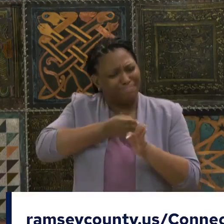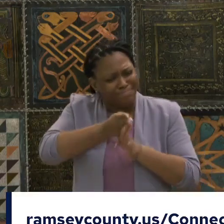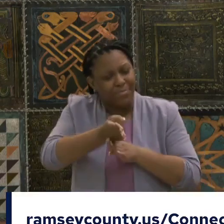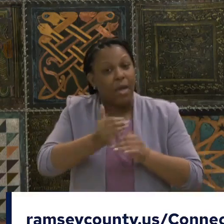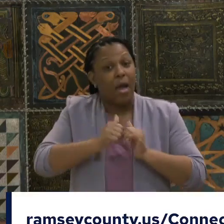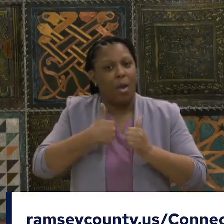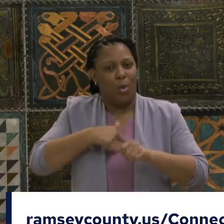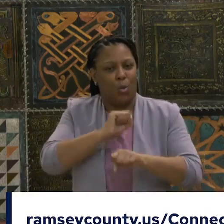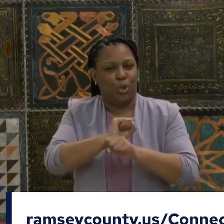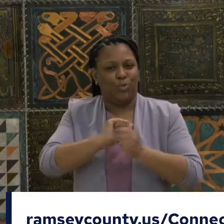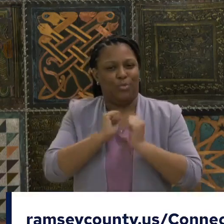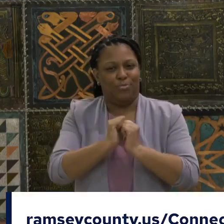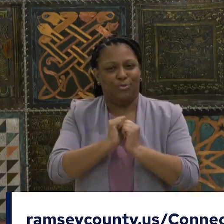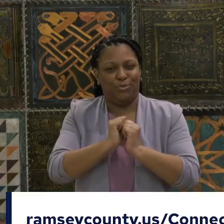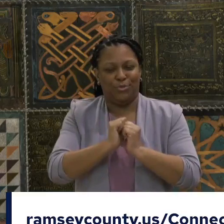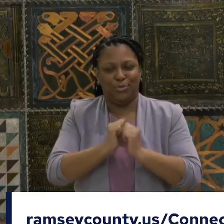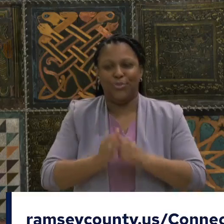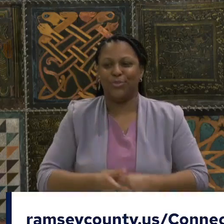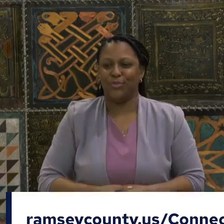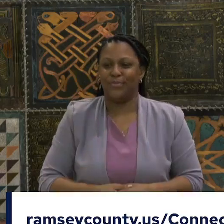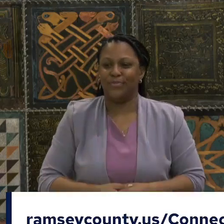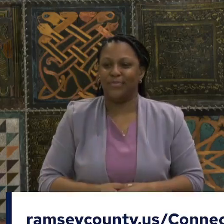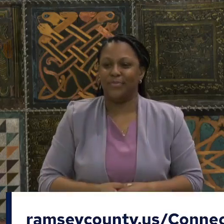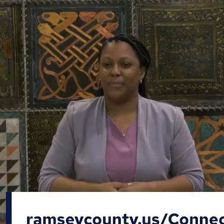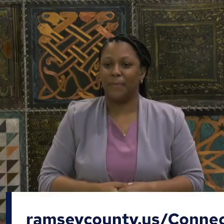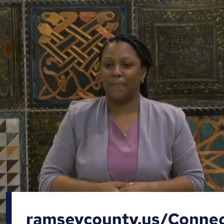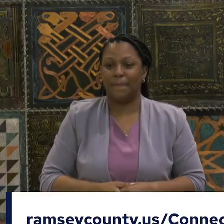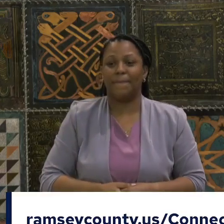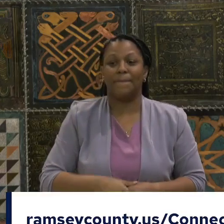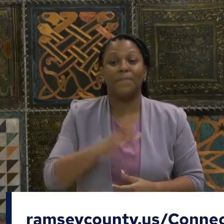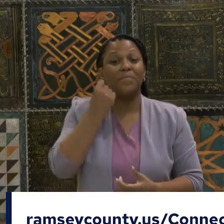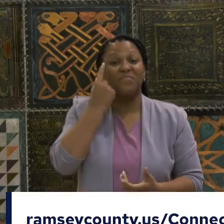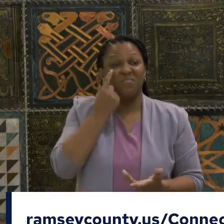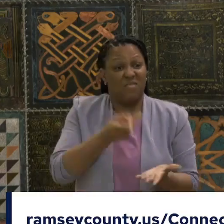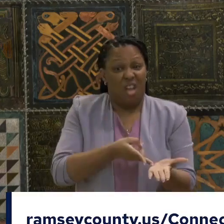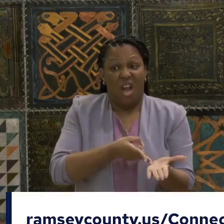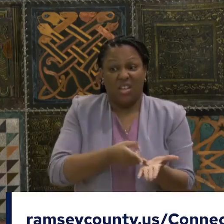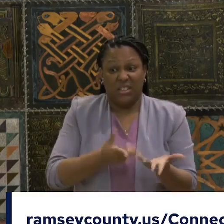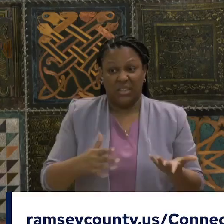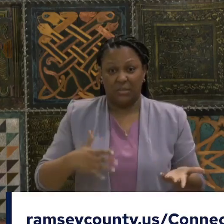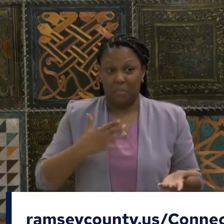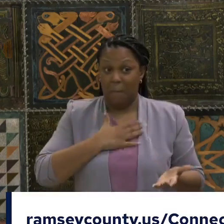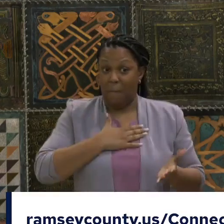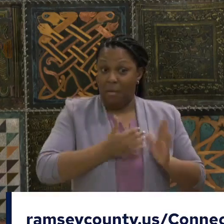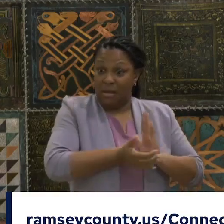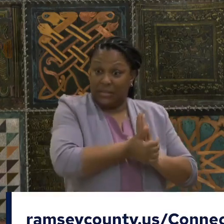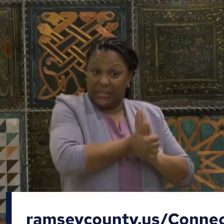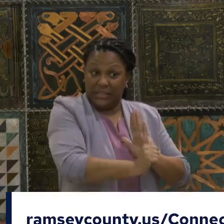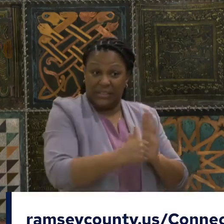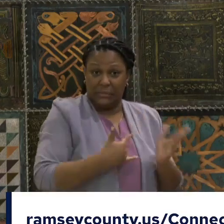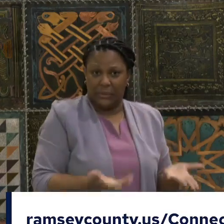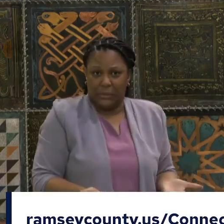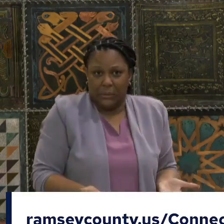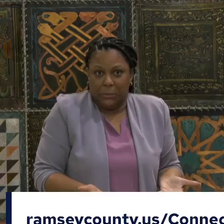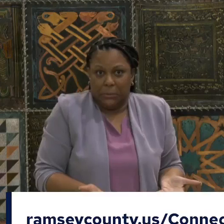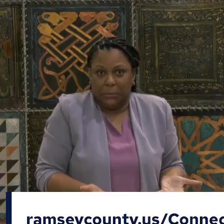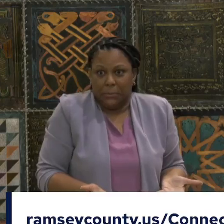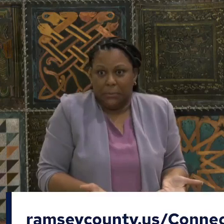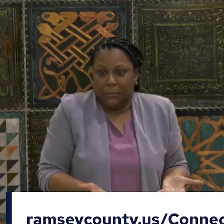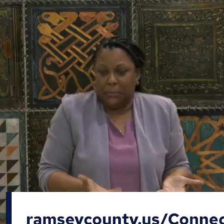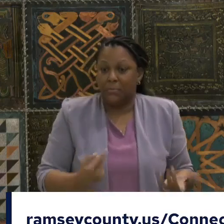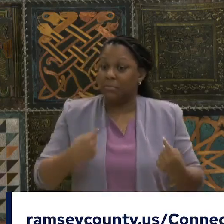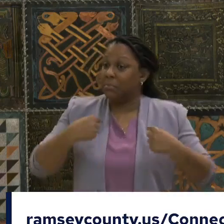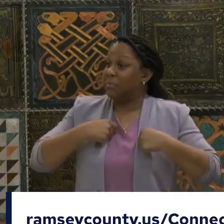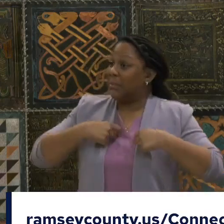it's not really an outgrowth of my ability to work with our Ramsey County board chair. It's an outgrowth